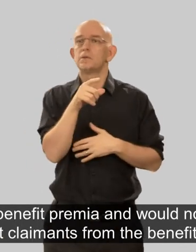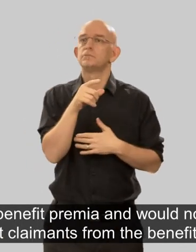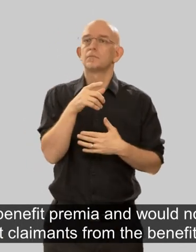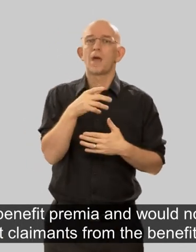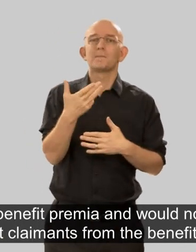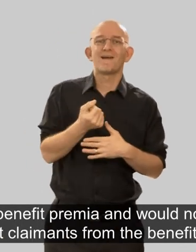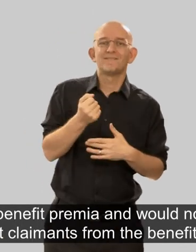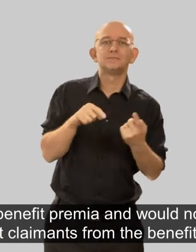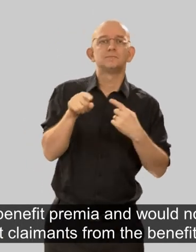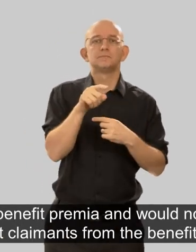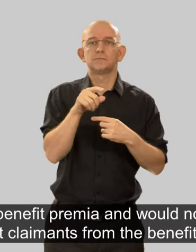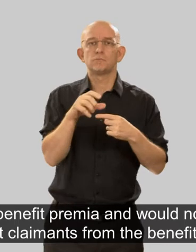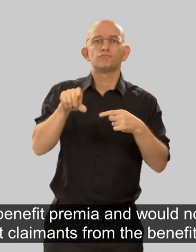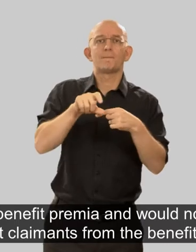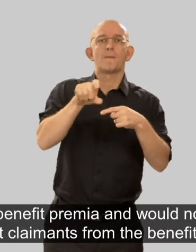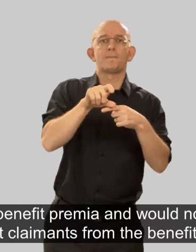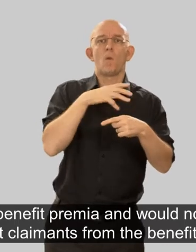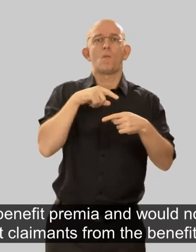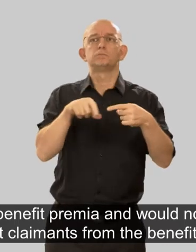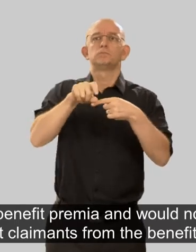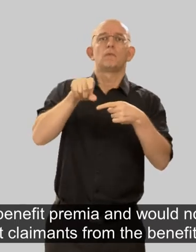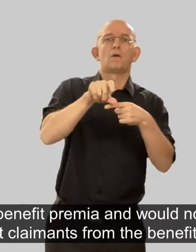and would not exempt claimants from the benefit cap